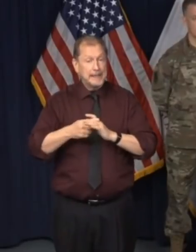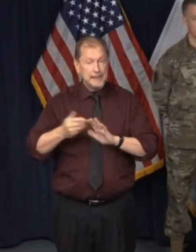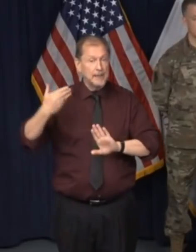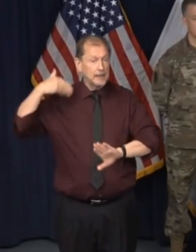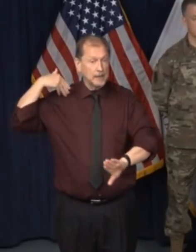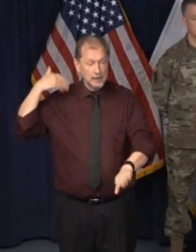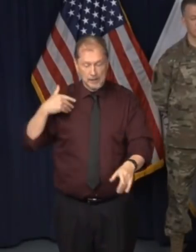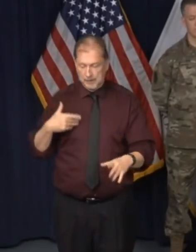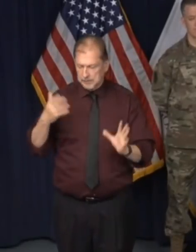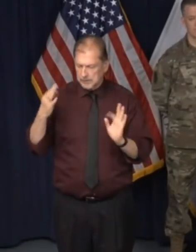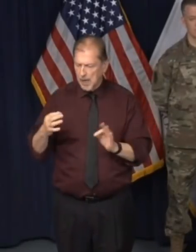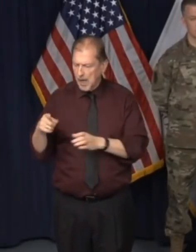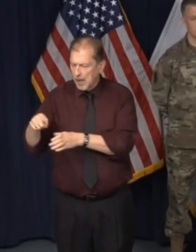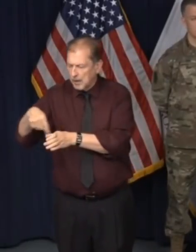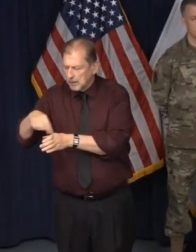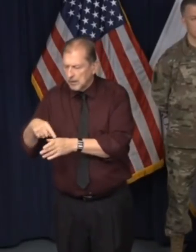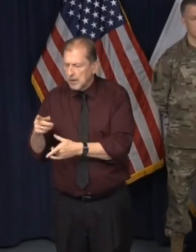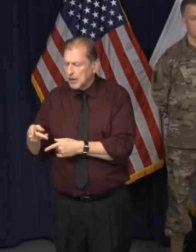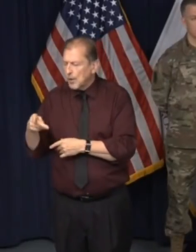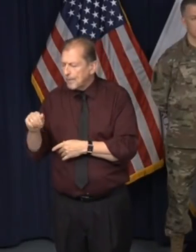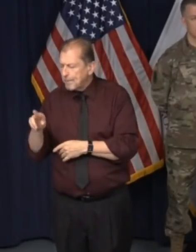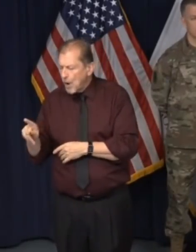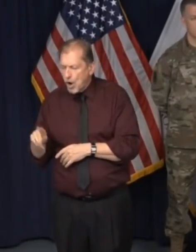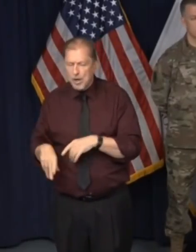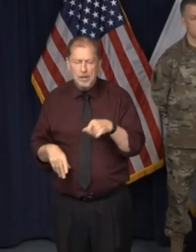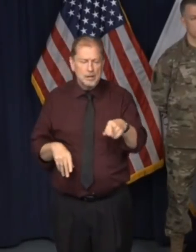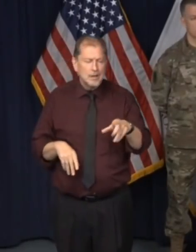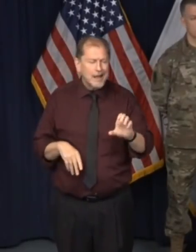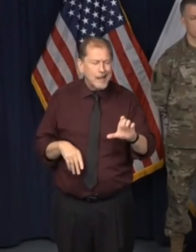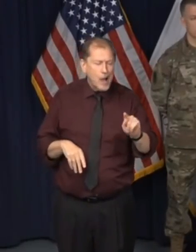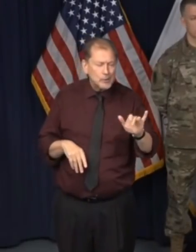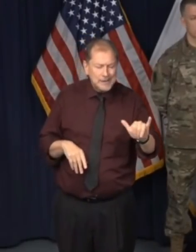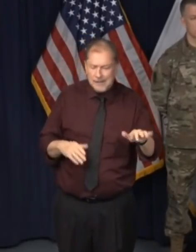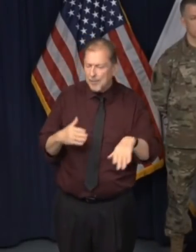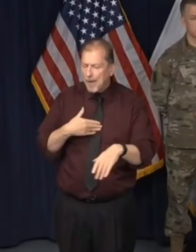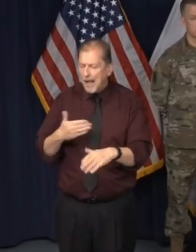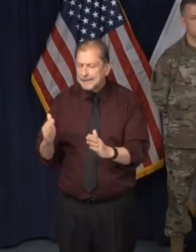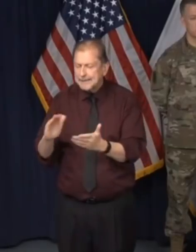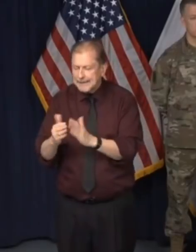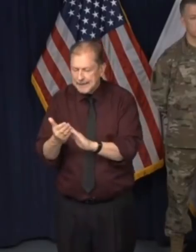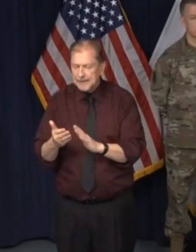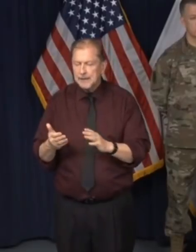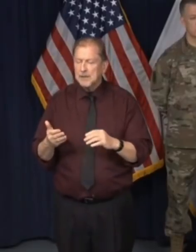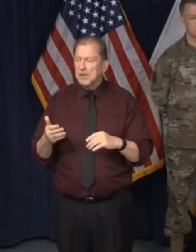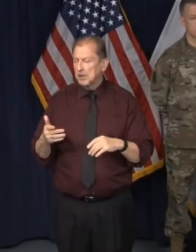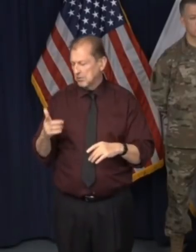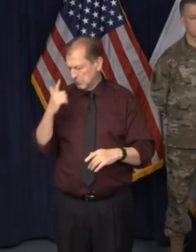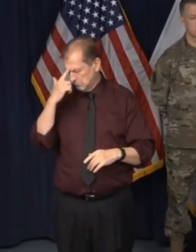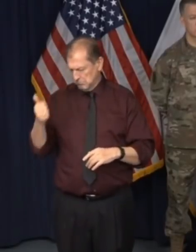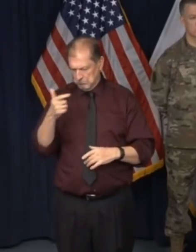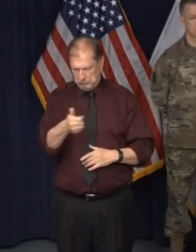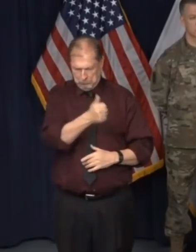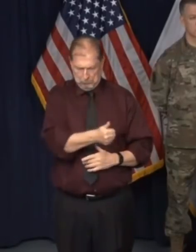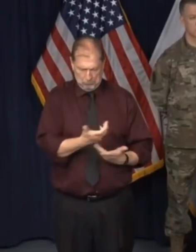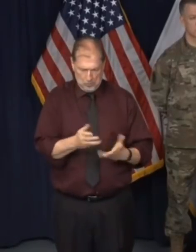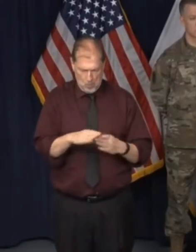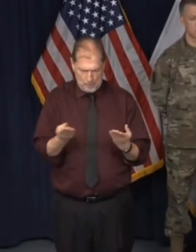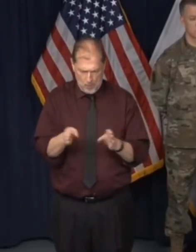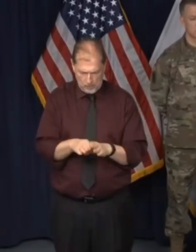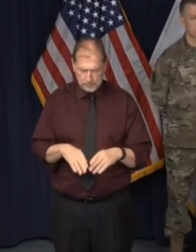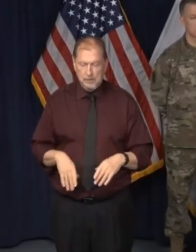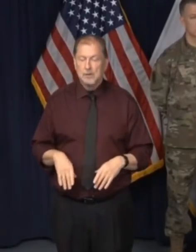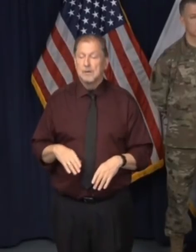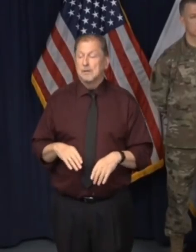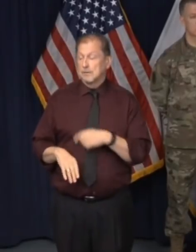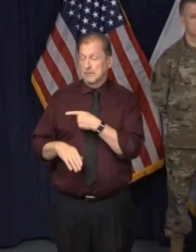example, about their own city parks or county parks, whether to open those, we've closed state parks. Um, you heard that the mayor of Chicago closed